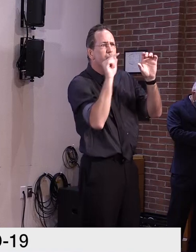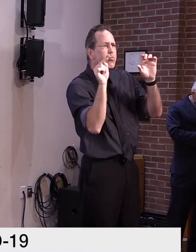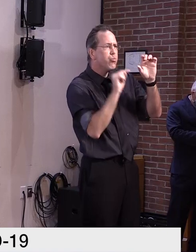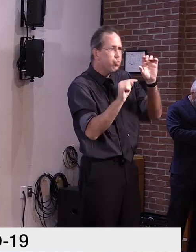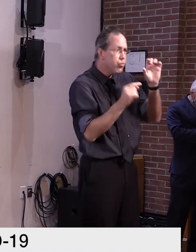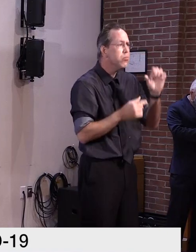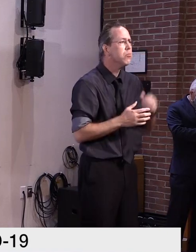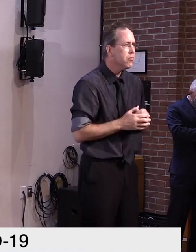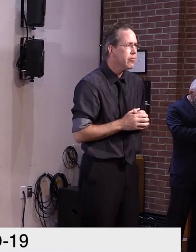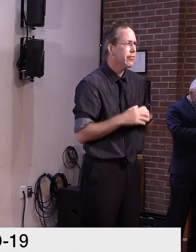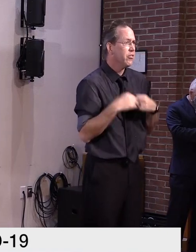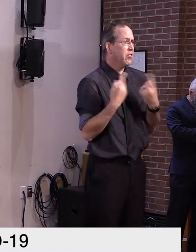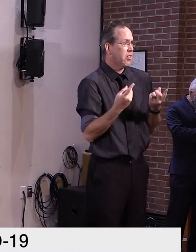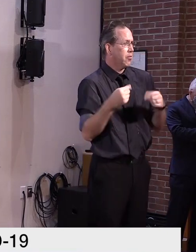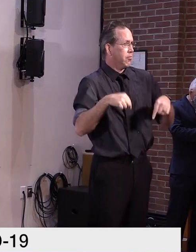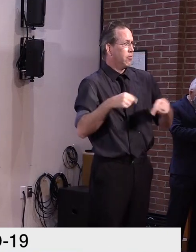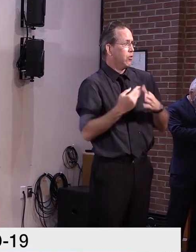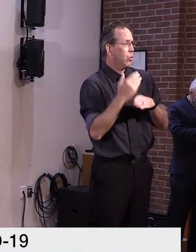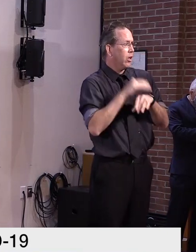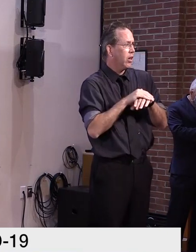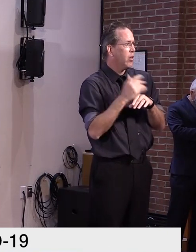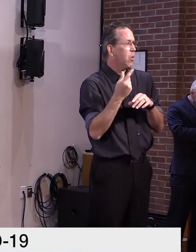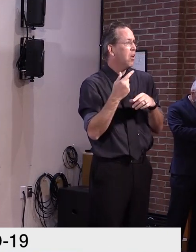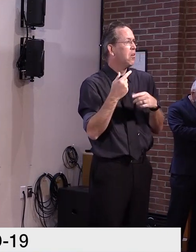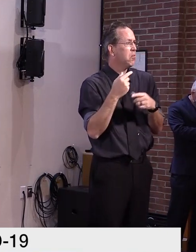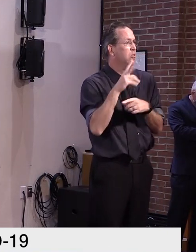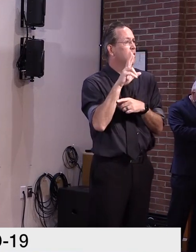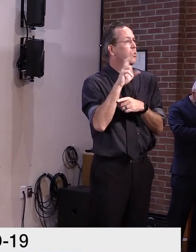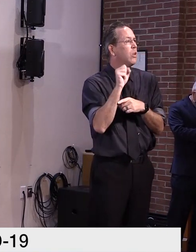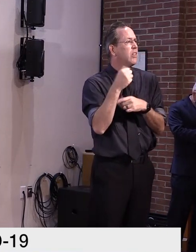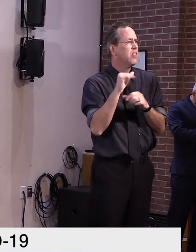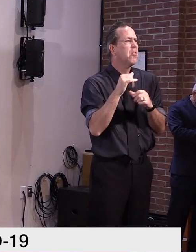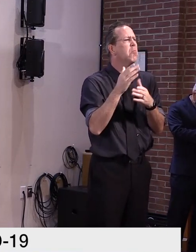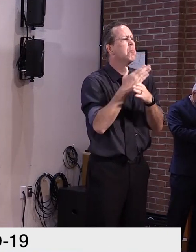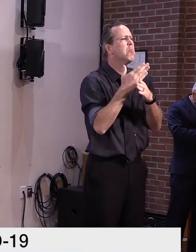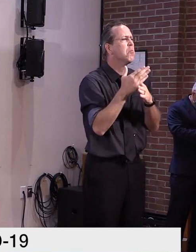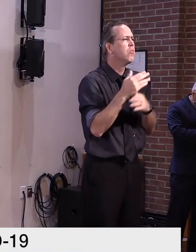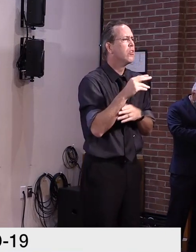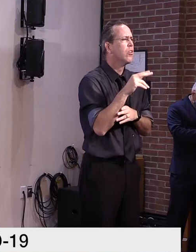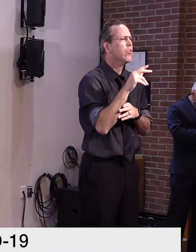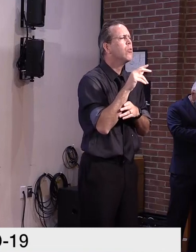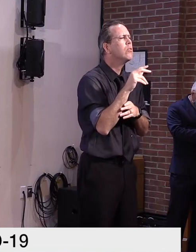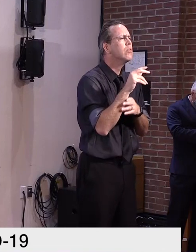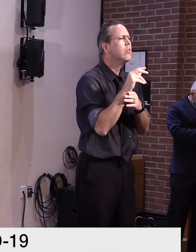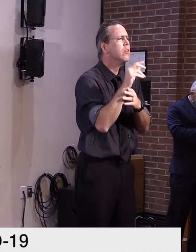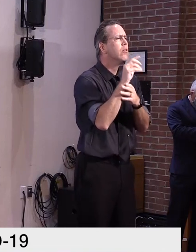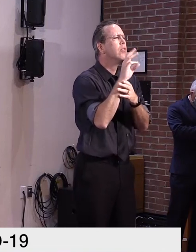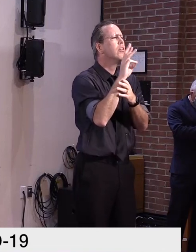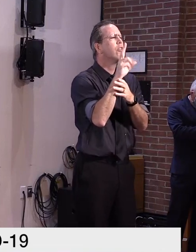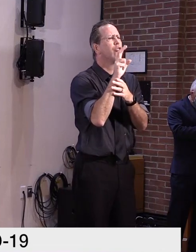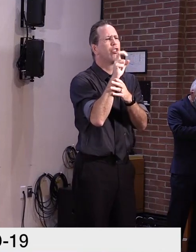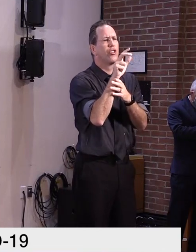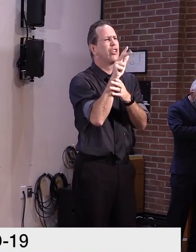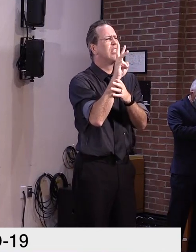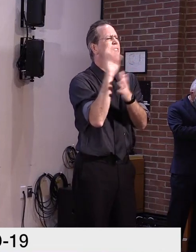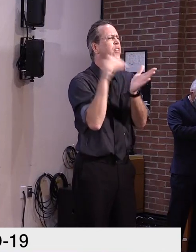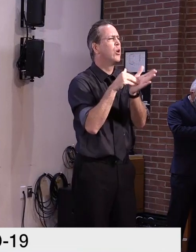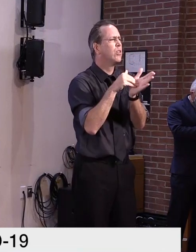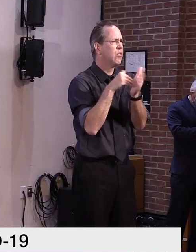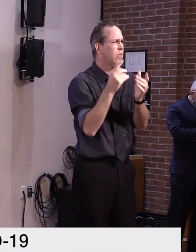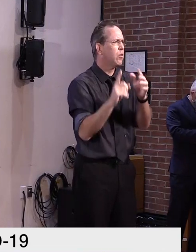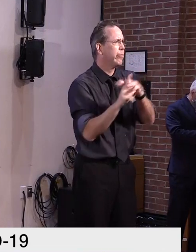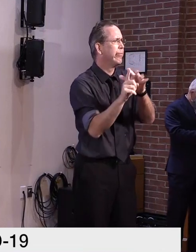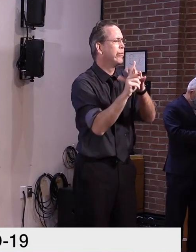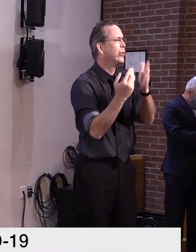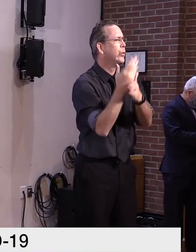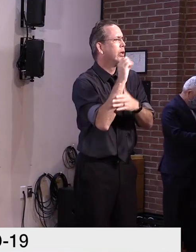still quite a few cases in the United States. We've been averaging about 36,000 cases a day over the past week, but that is an improvement